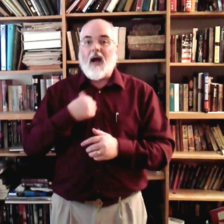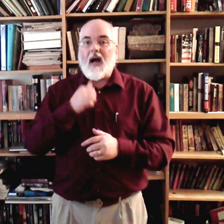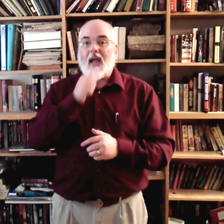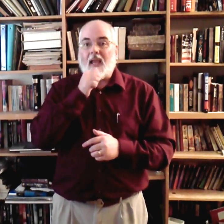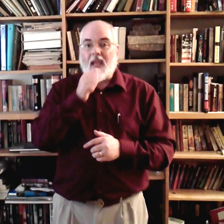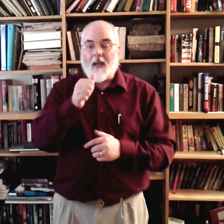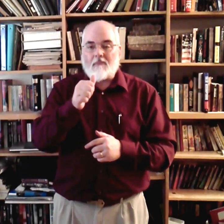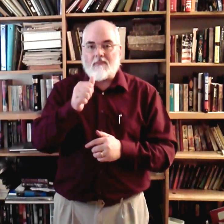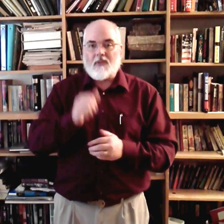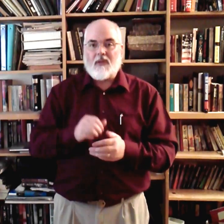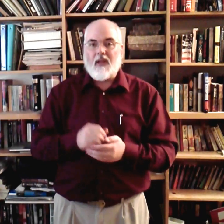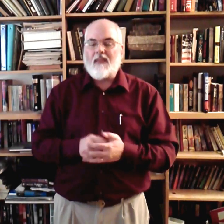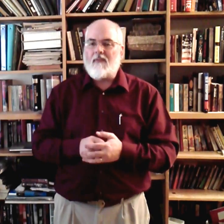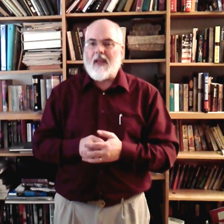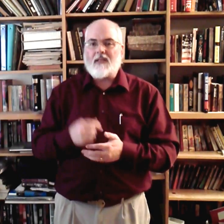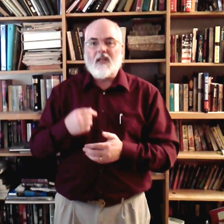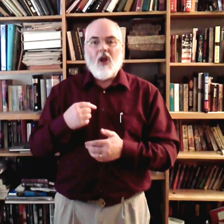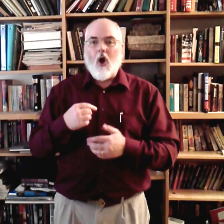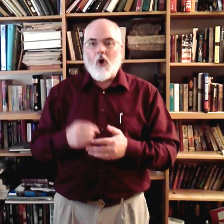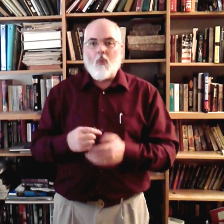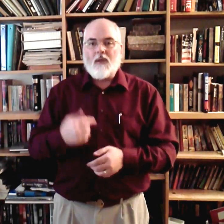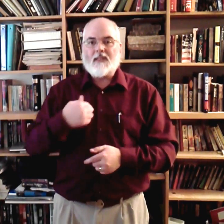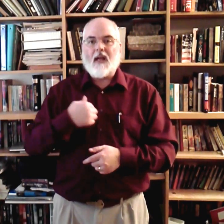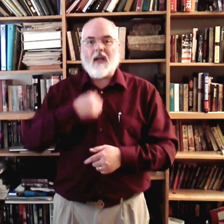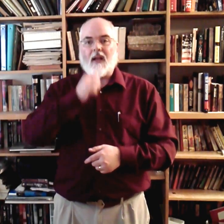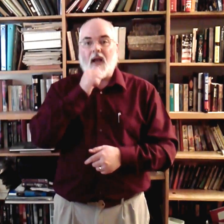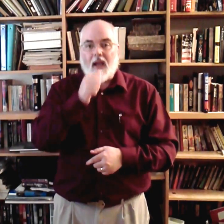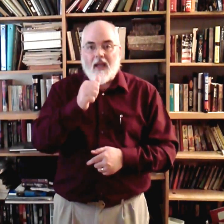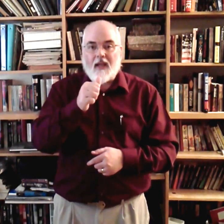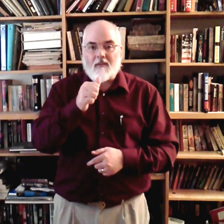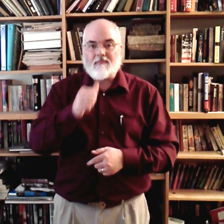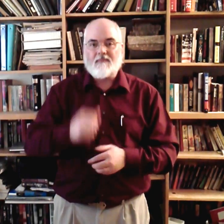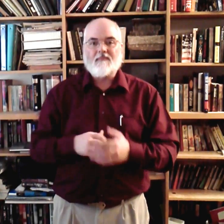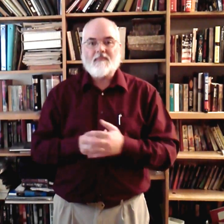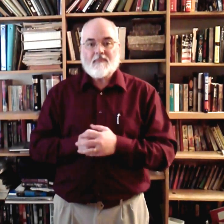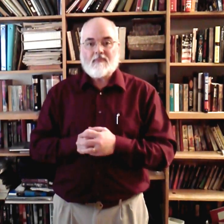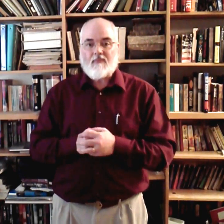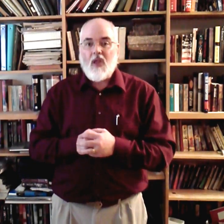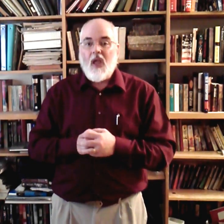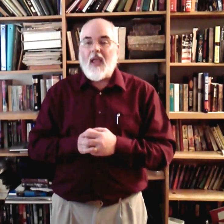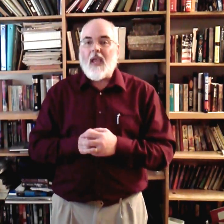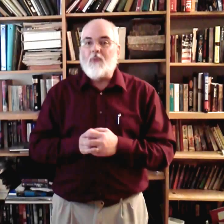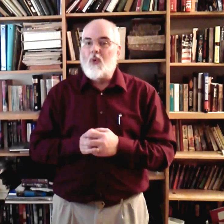I am. Okay? Think of that as all one sign. I am. A poor